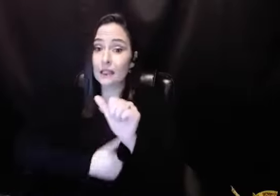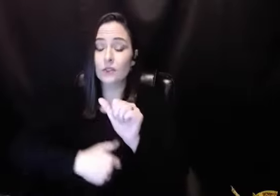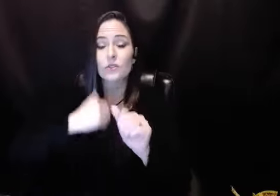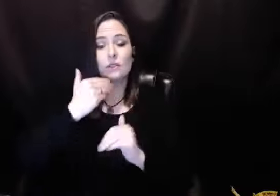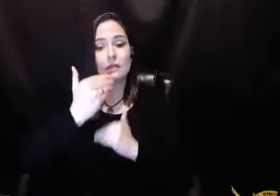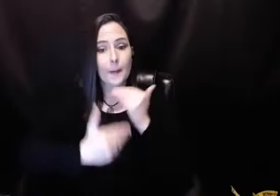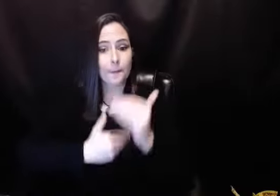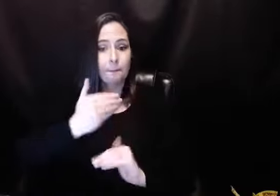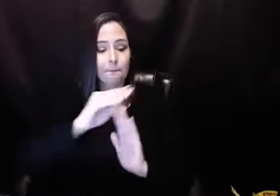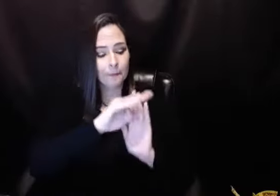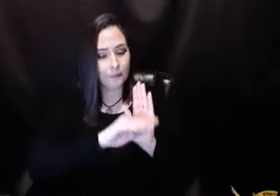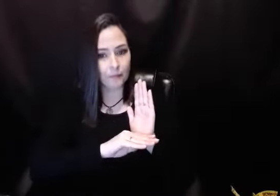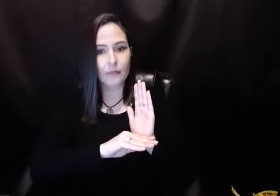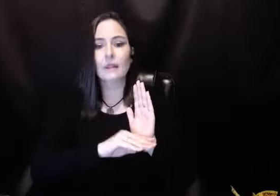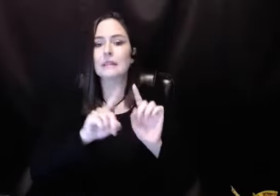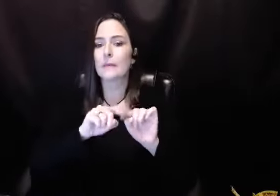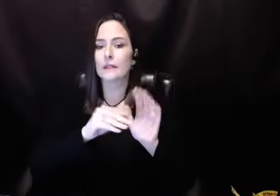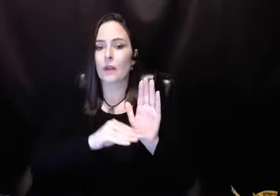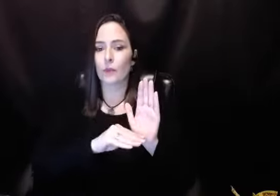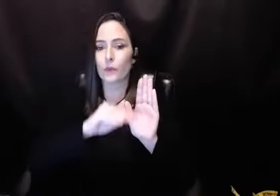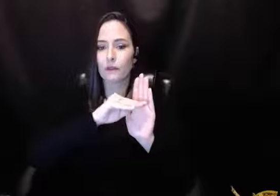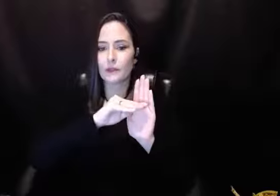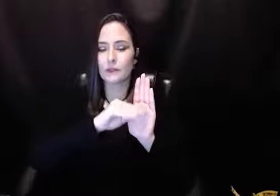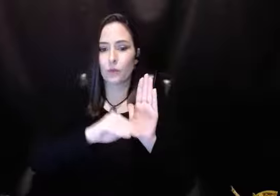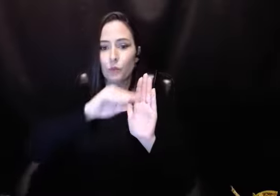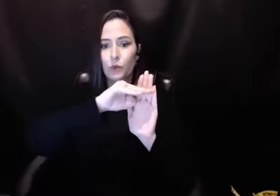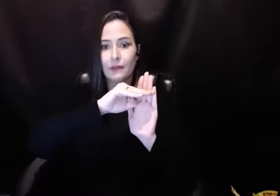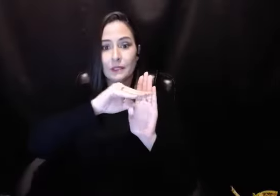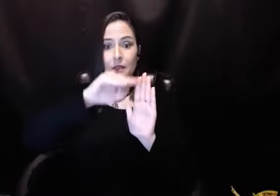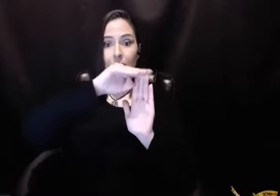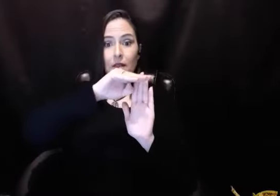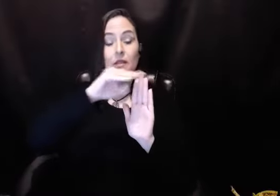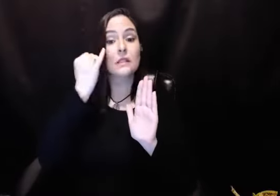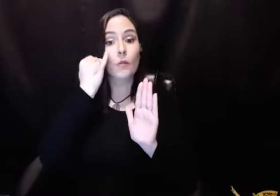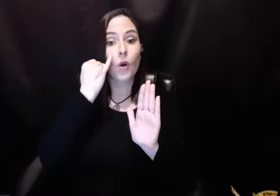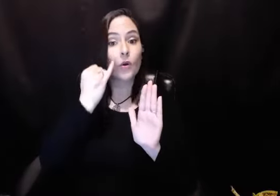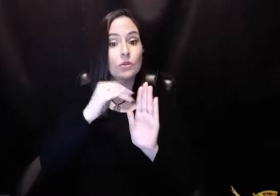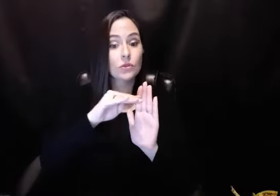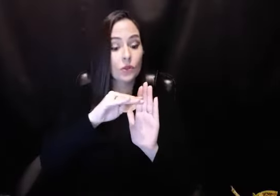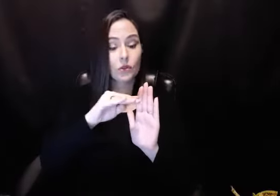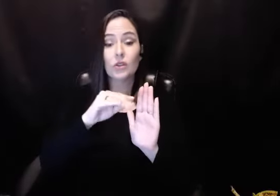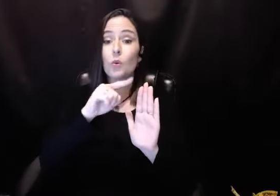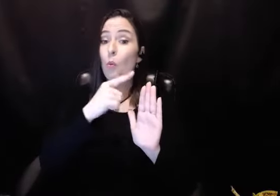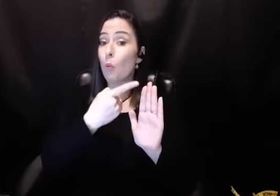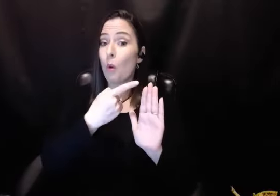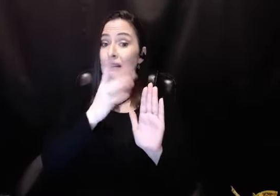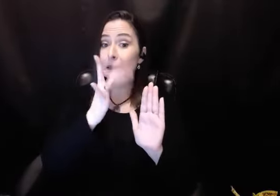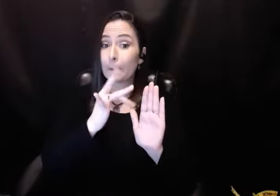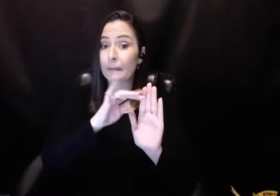that one and you're ready to move on because each step is balanced on the previous step. And if you don't have